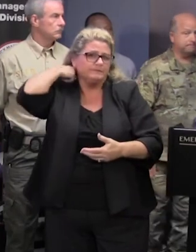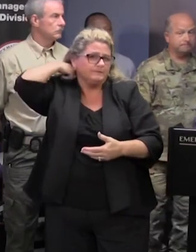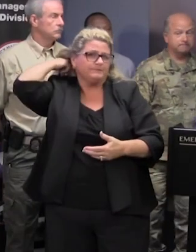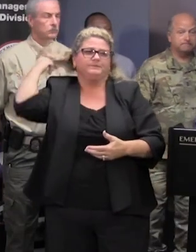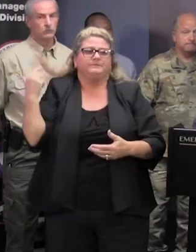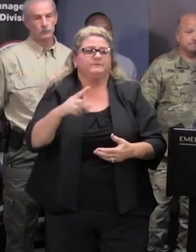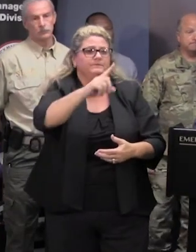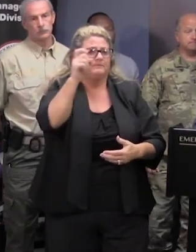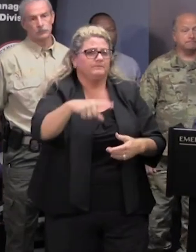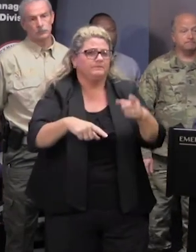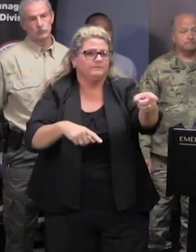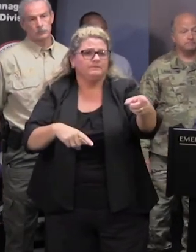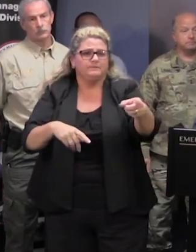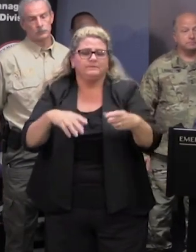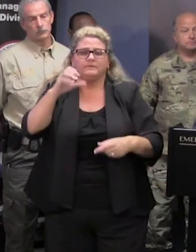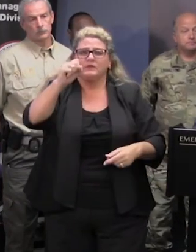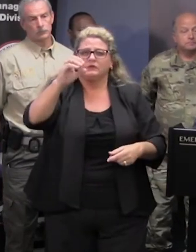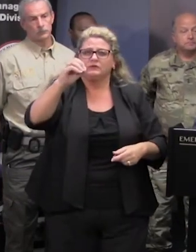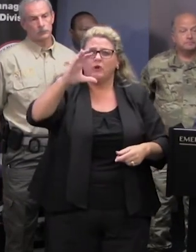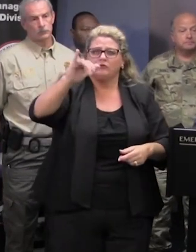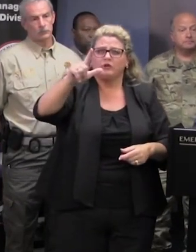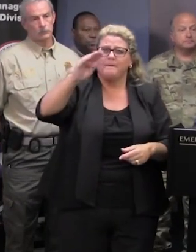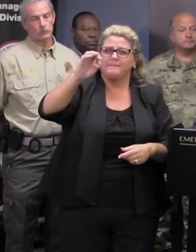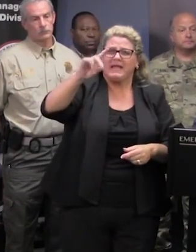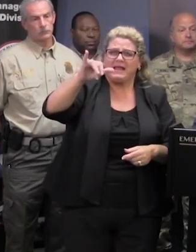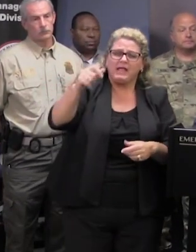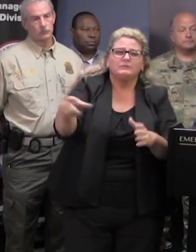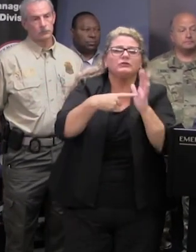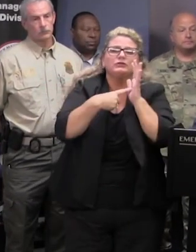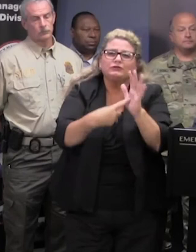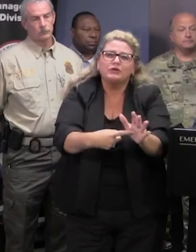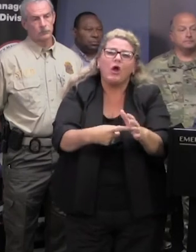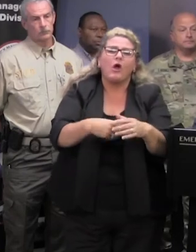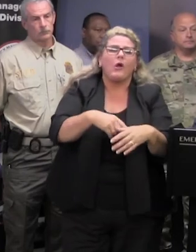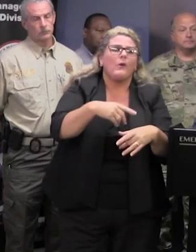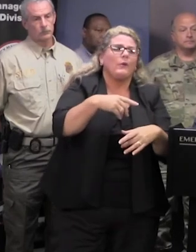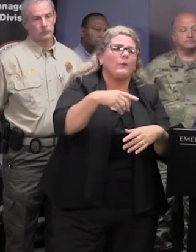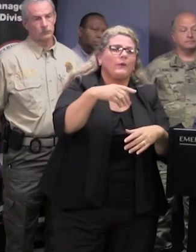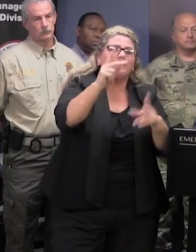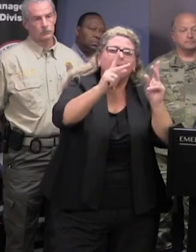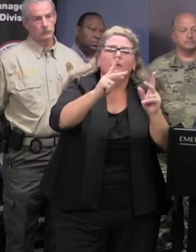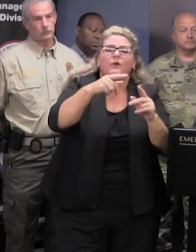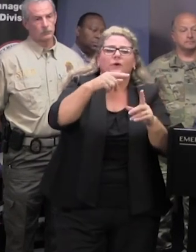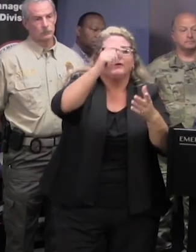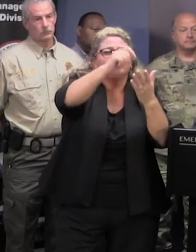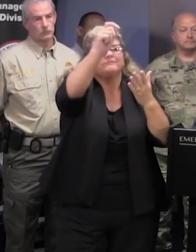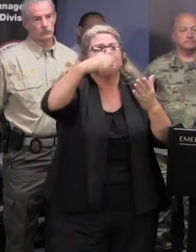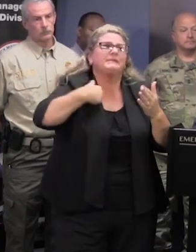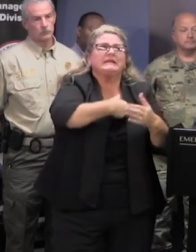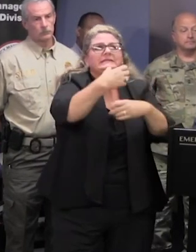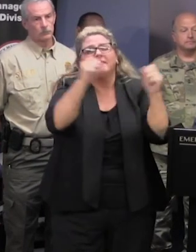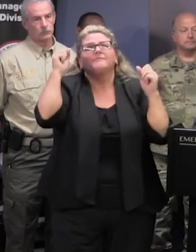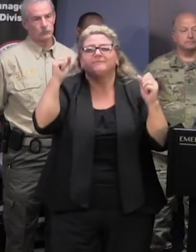social media has been kind of big with showing people like taking themselves as safe or if they needed requests have you has your team